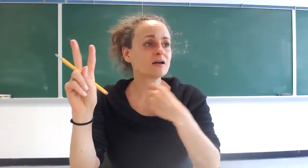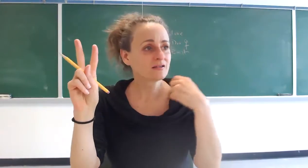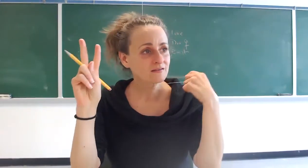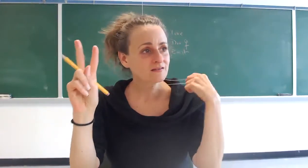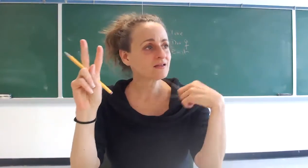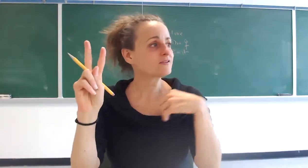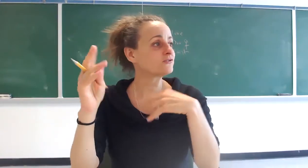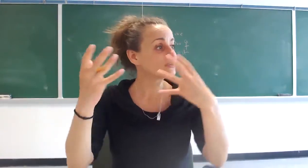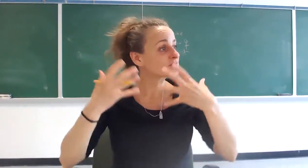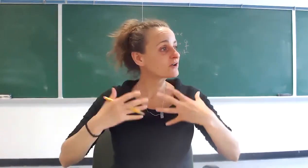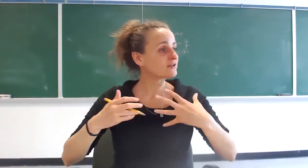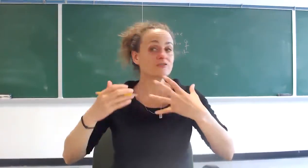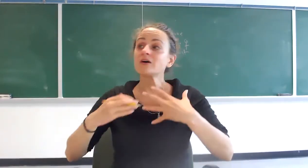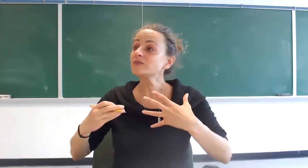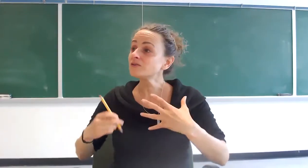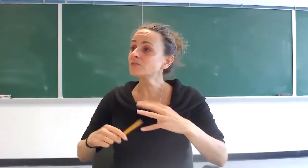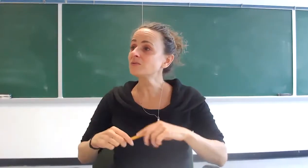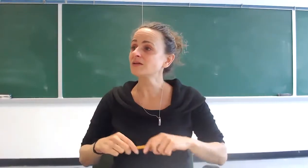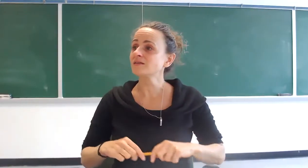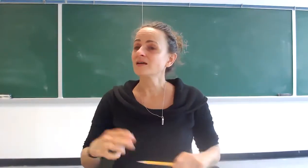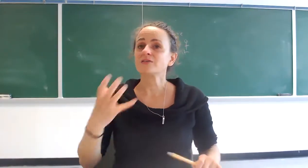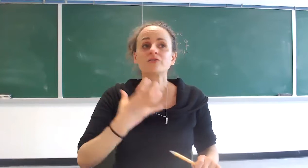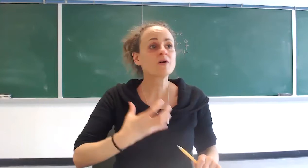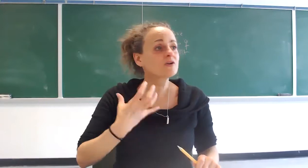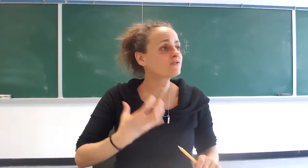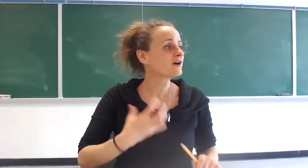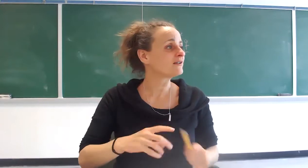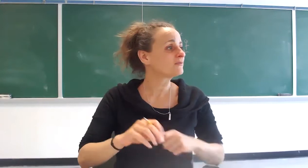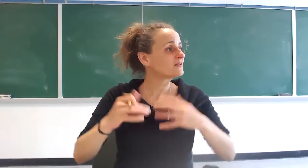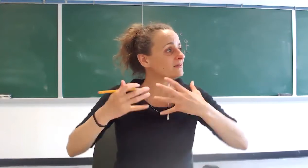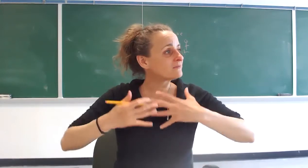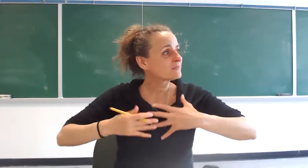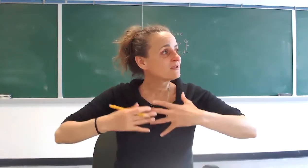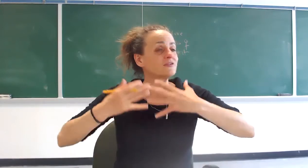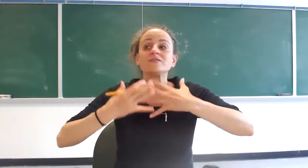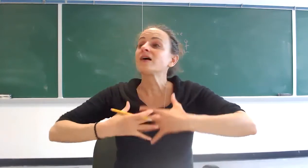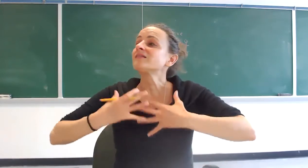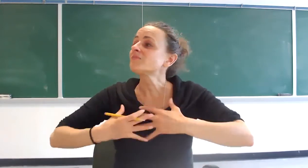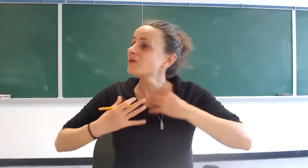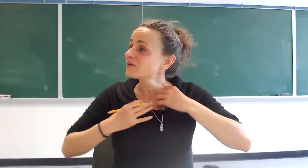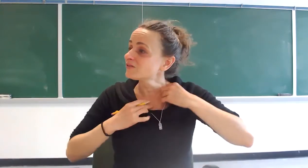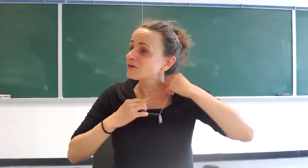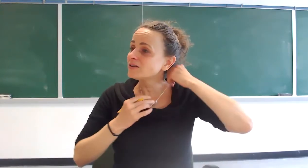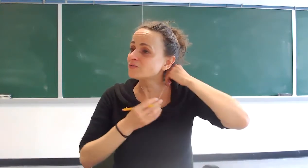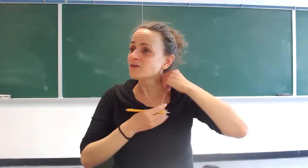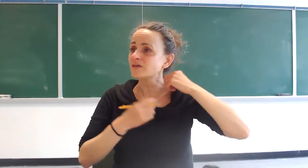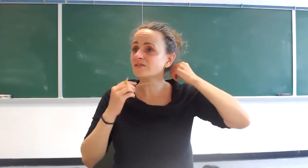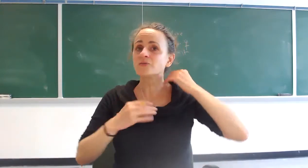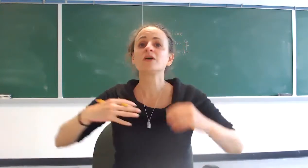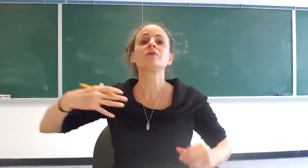he says that the trace of god is found in human beings the spark of god right the the divine spark is found in each one of us and so when we